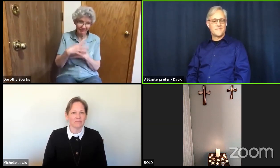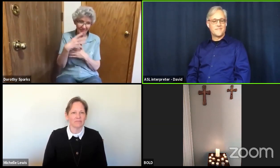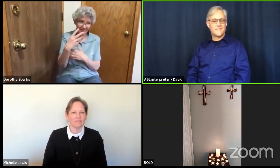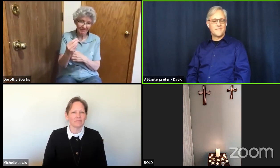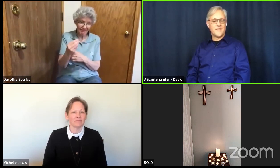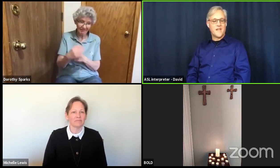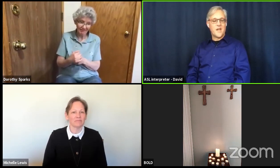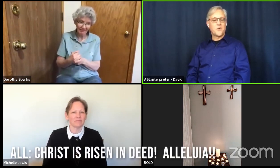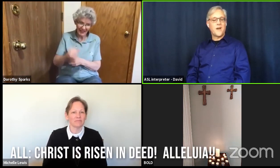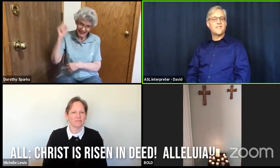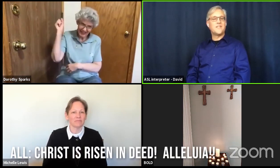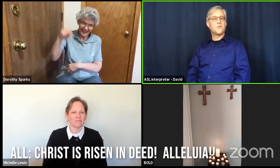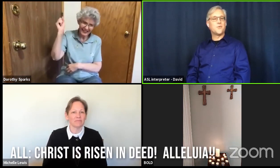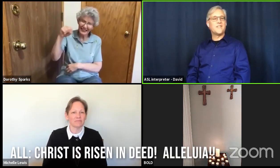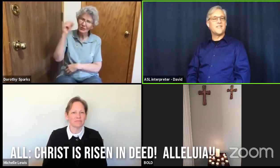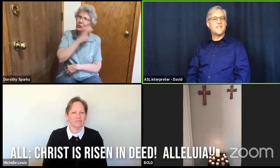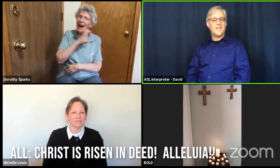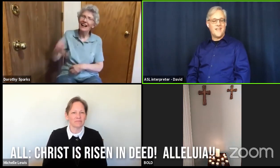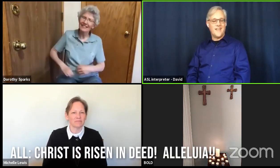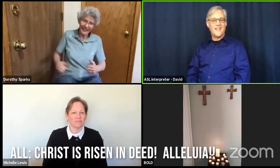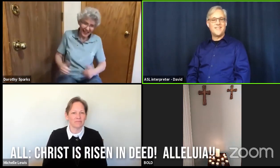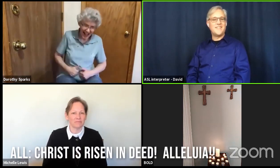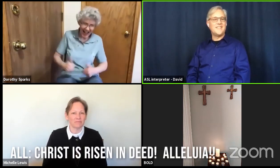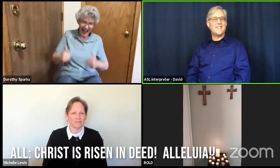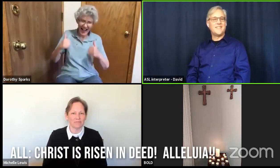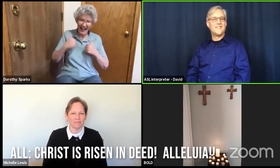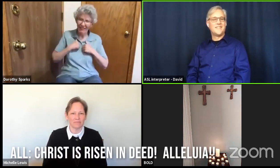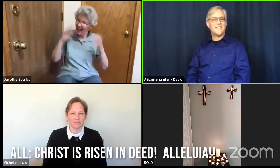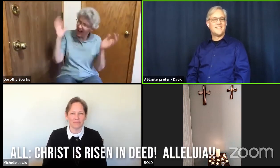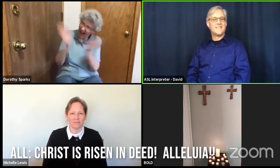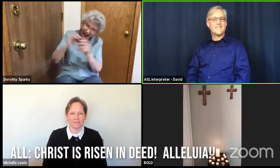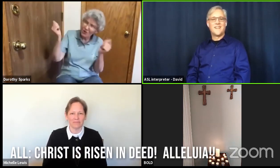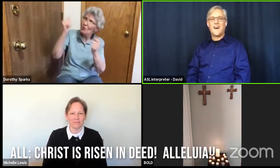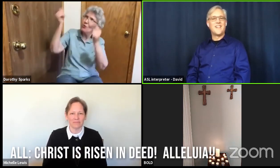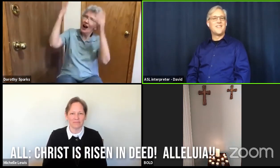christ is risen indeed hallelujah